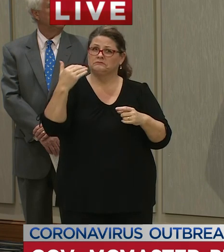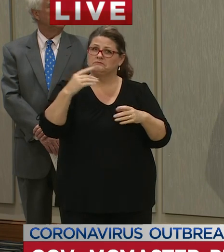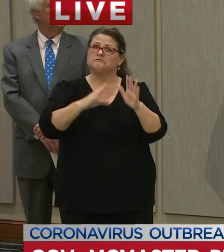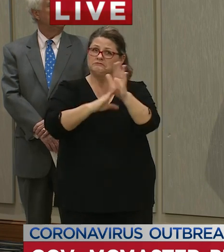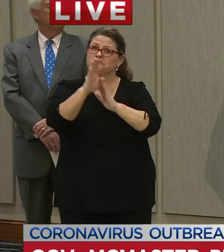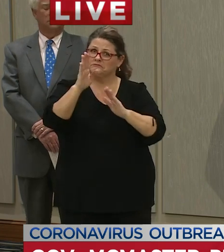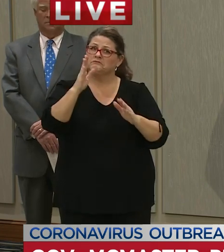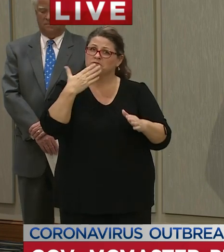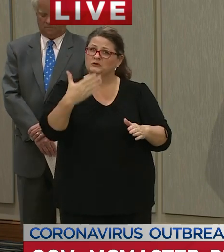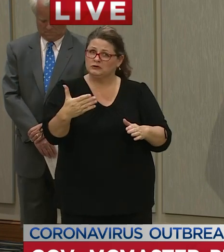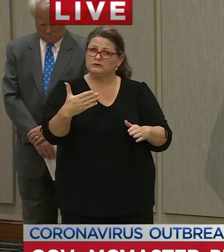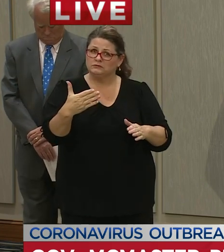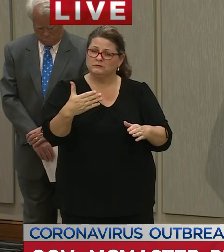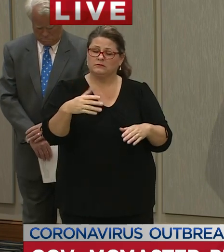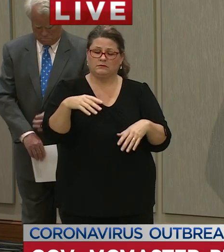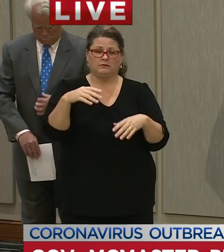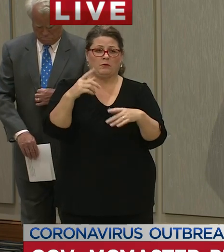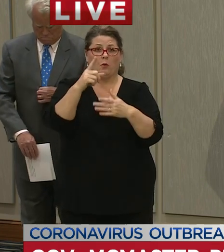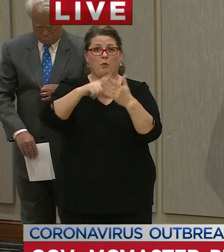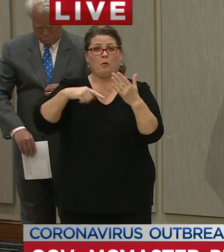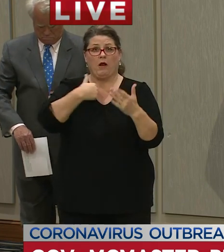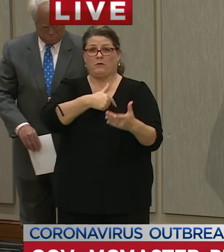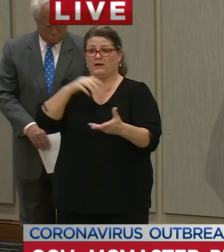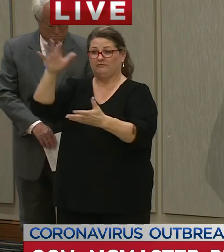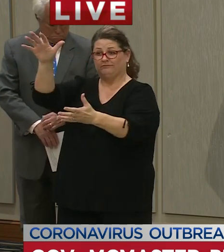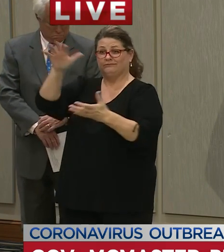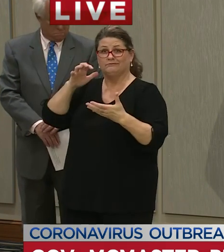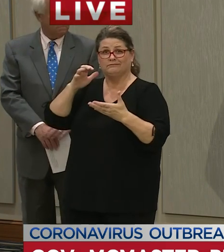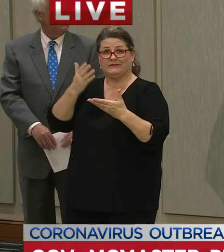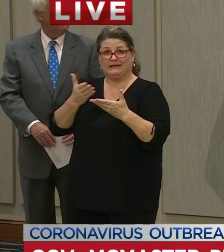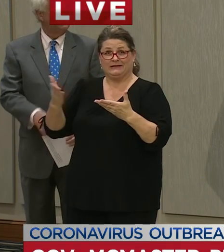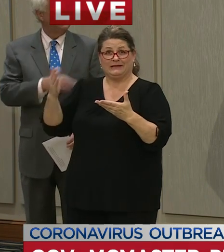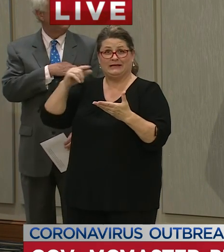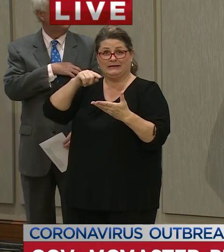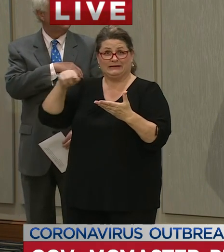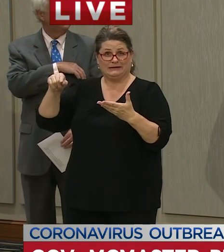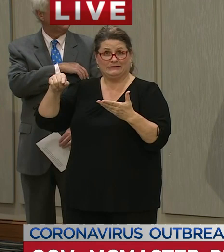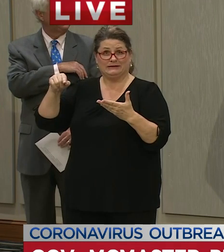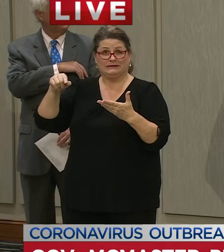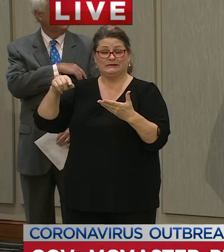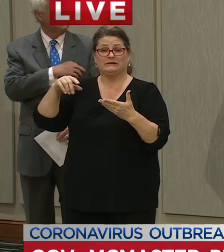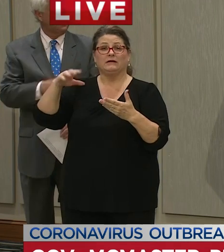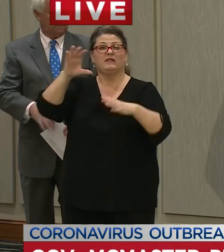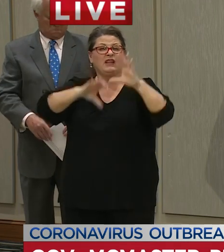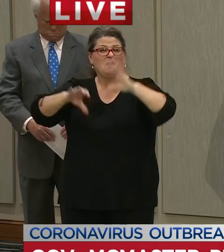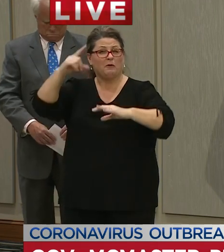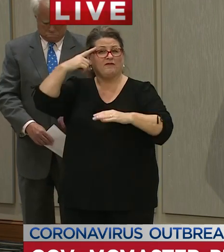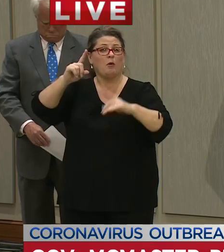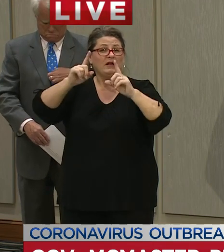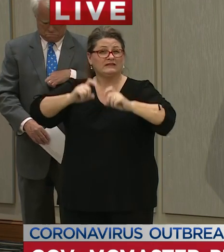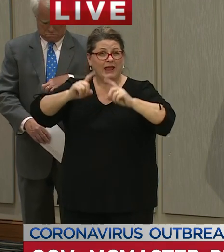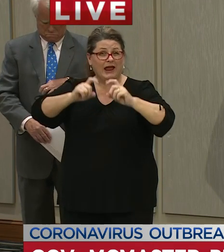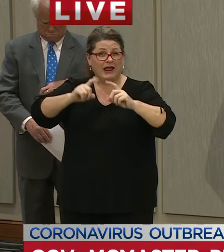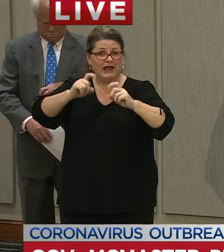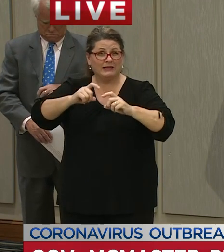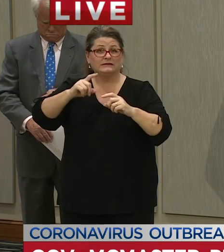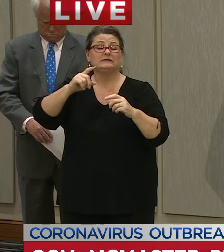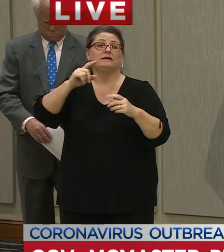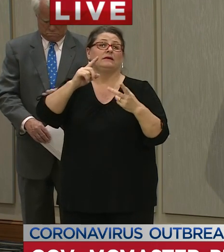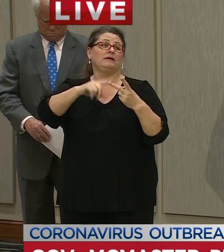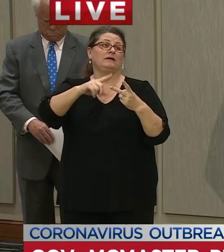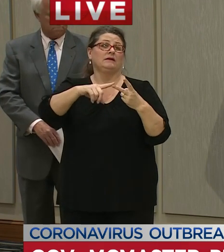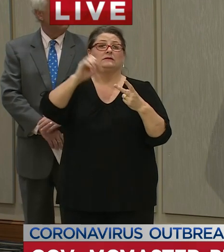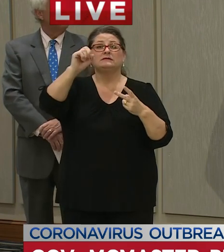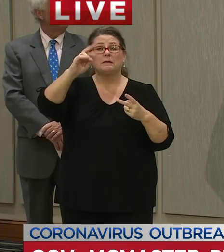many of the materials that we'll be using including the reagent for testing and those things are